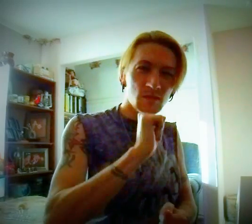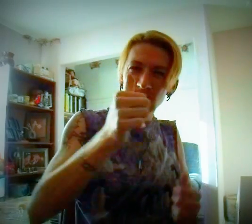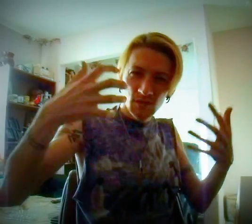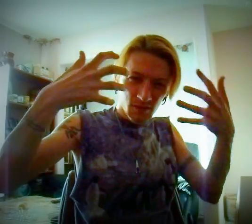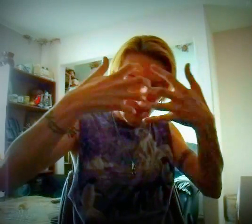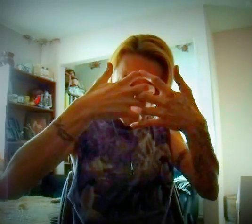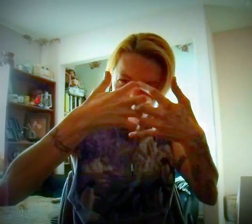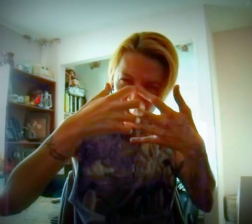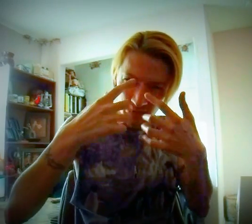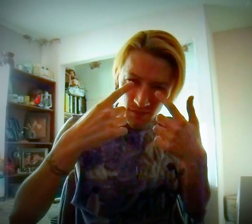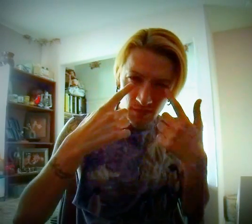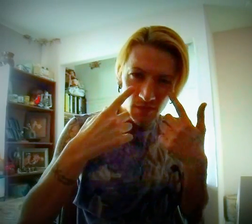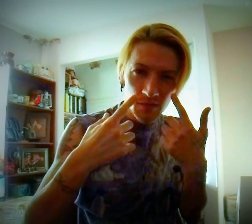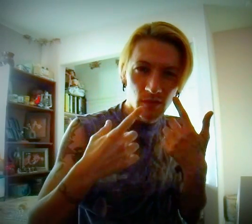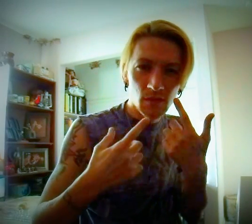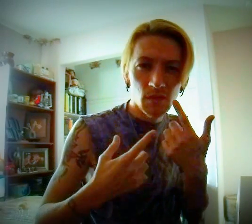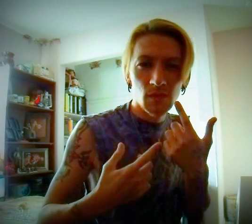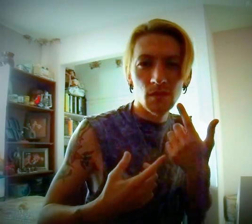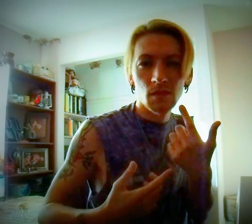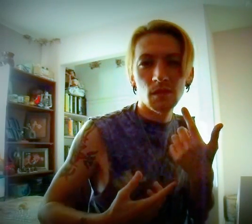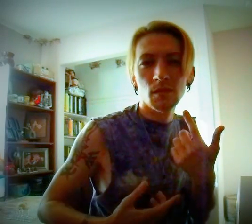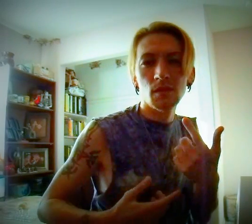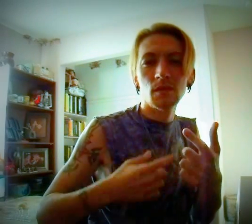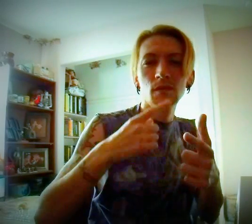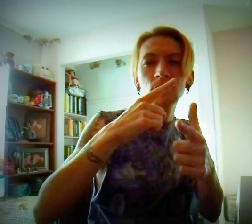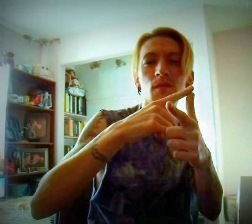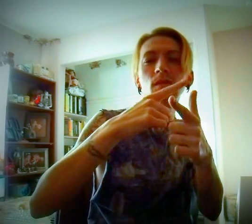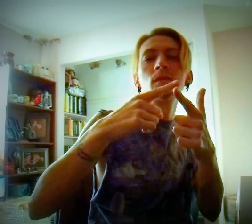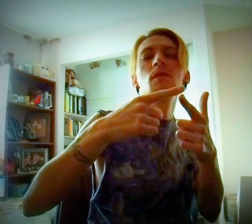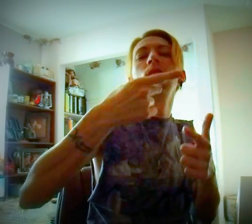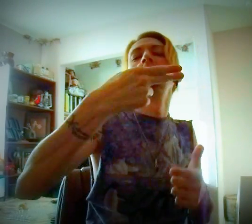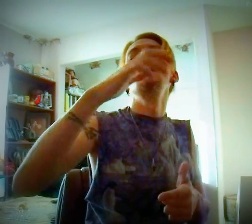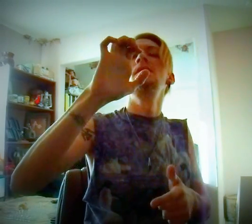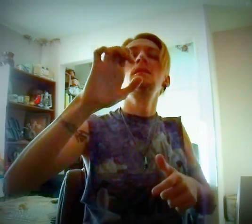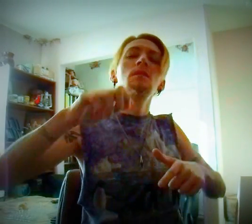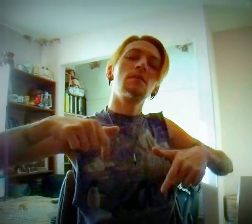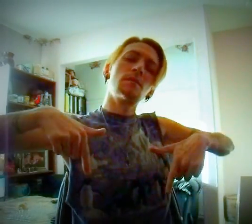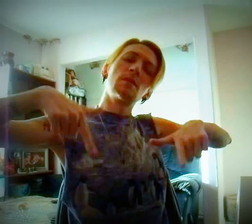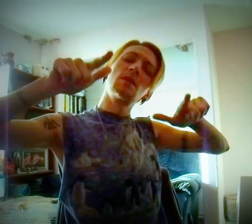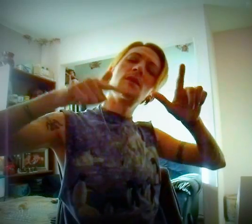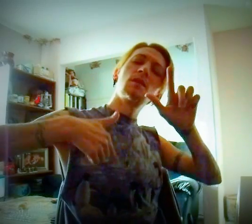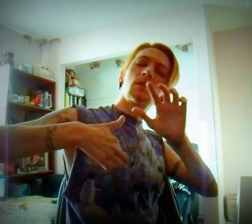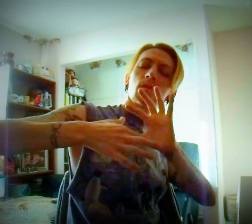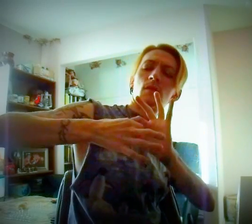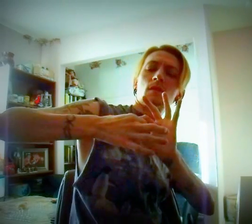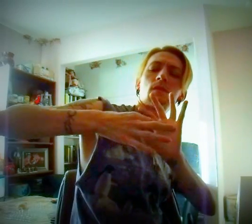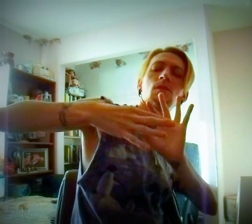the night, oh, then he let me go.